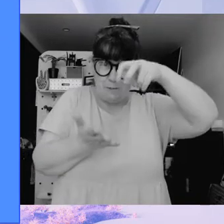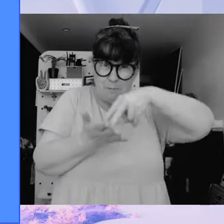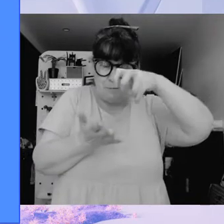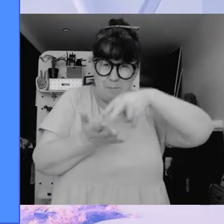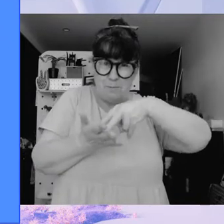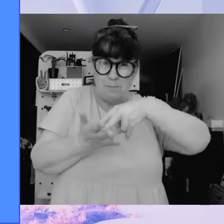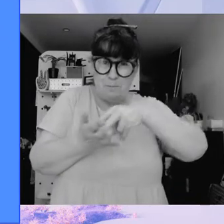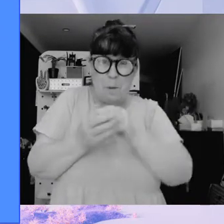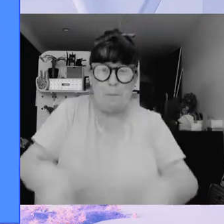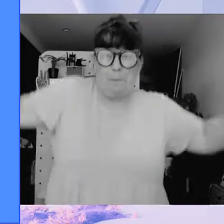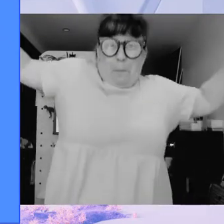doing star jumps